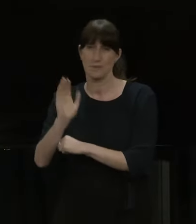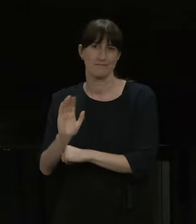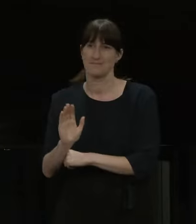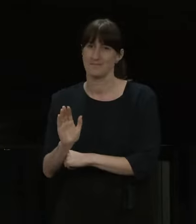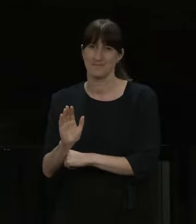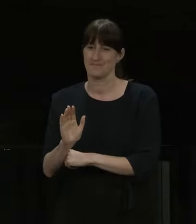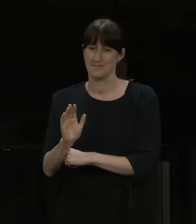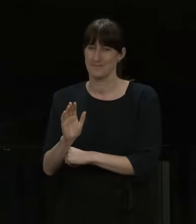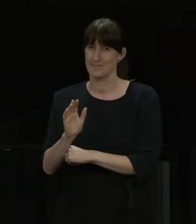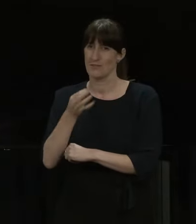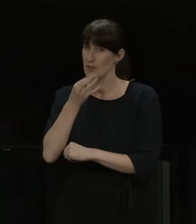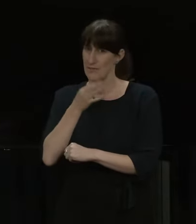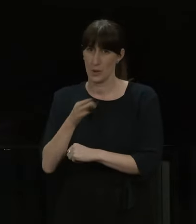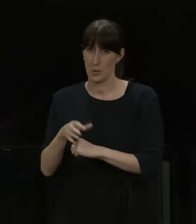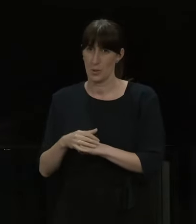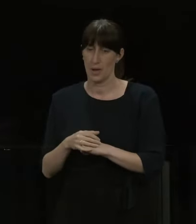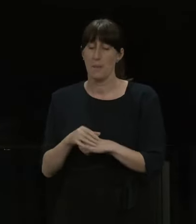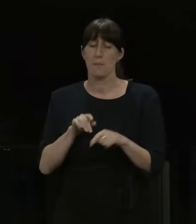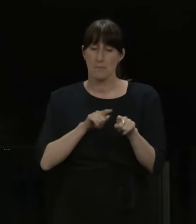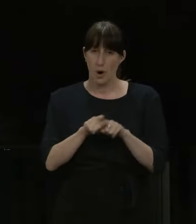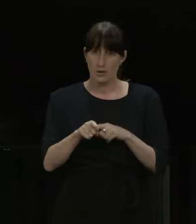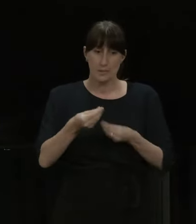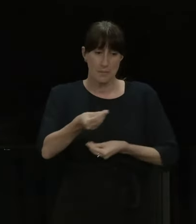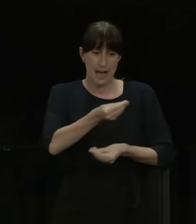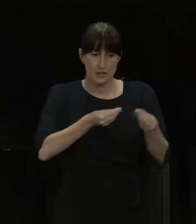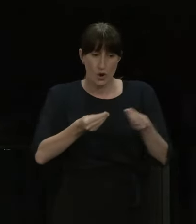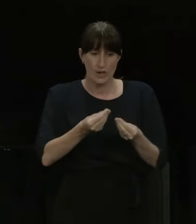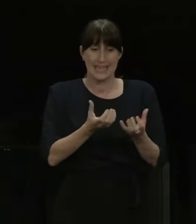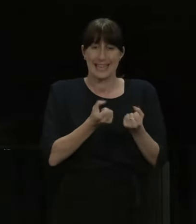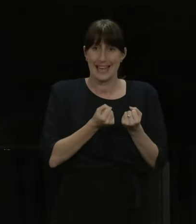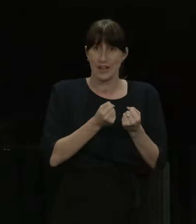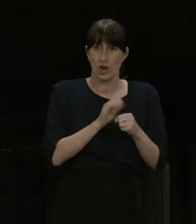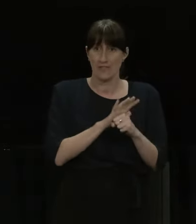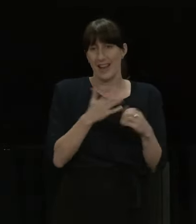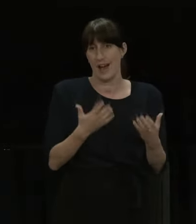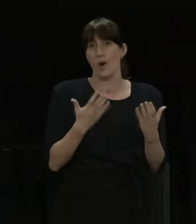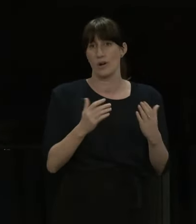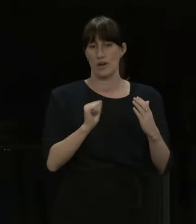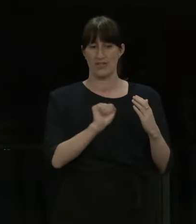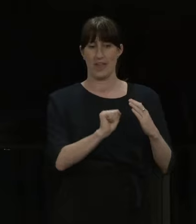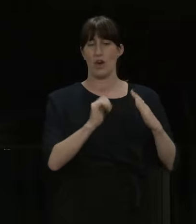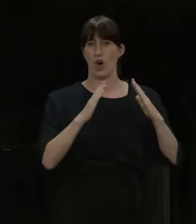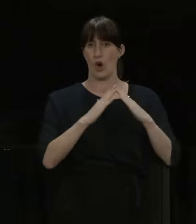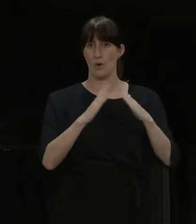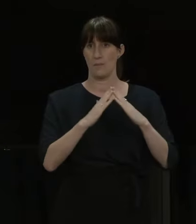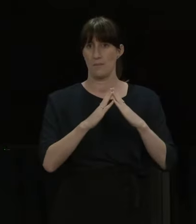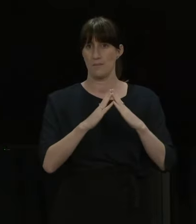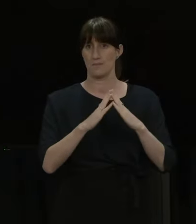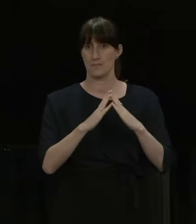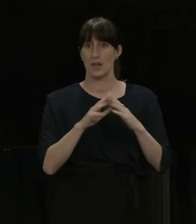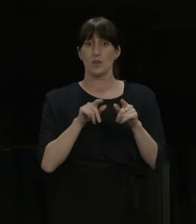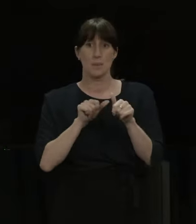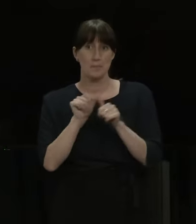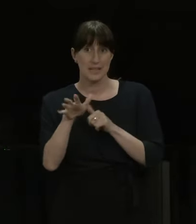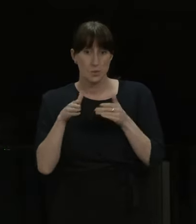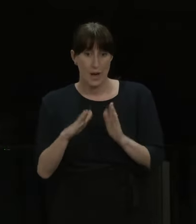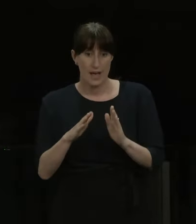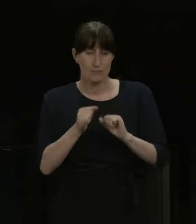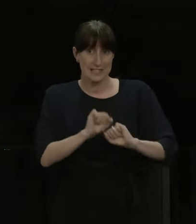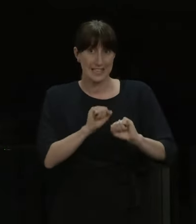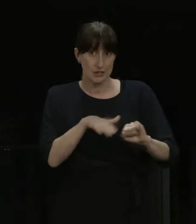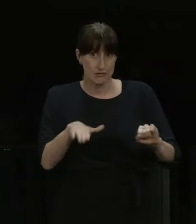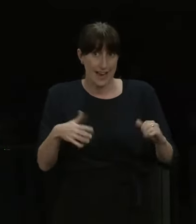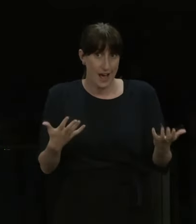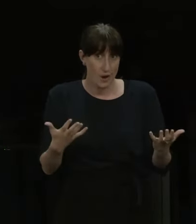children around getting infected is actually inside households. And the best way to protect them, of course, is for parents and those who are eligible in those